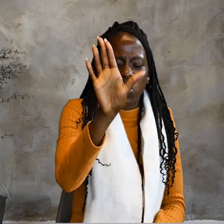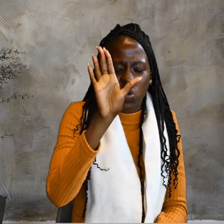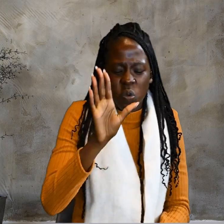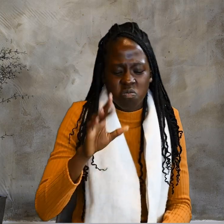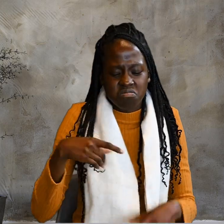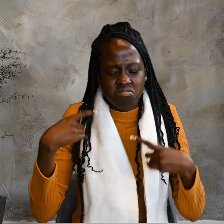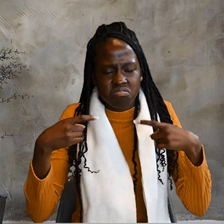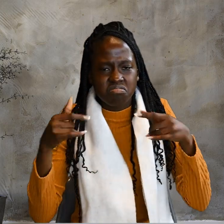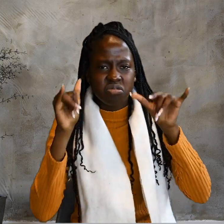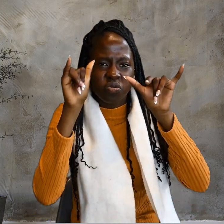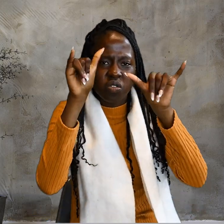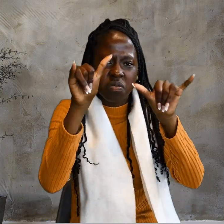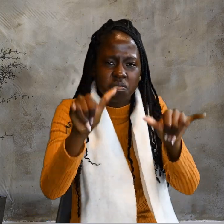better.